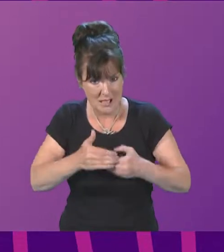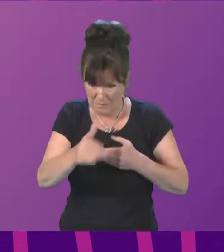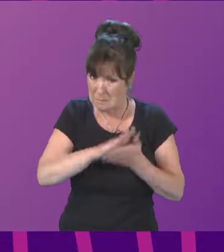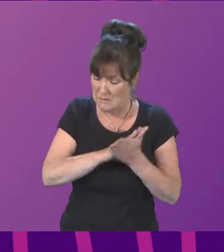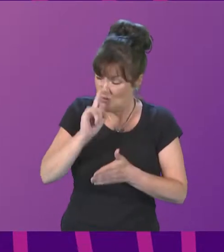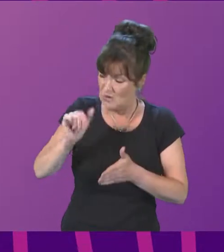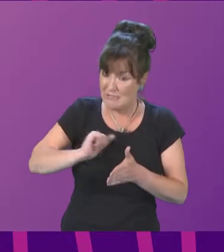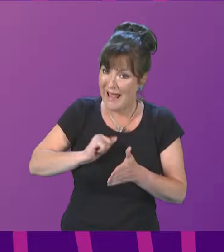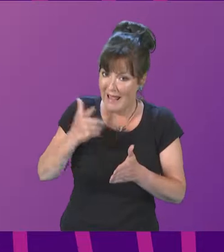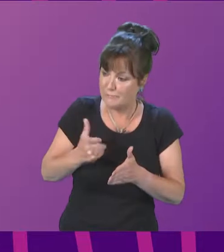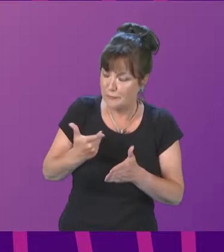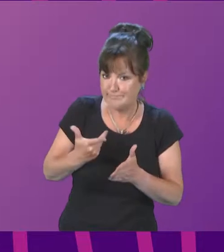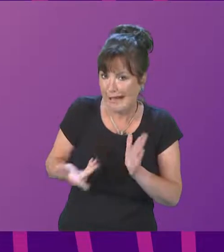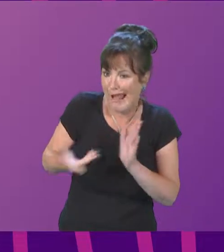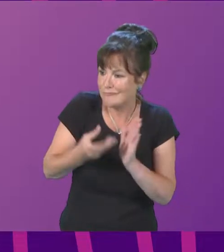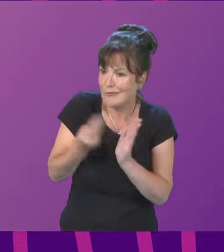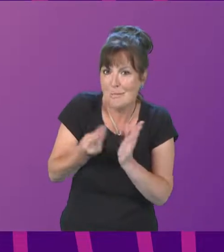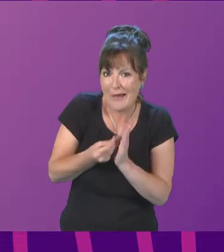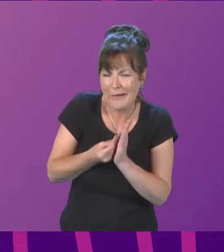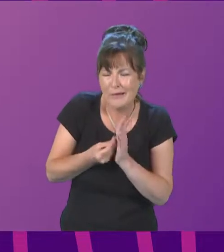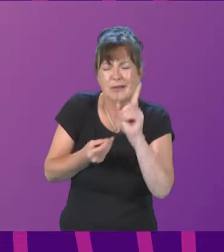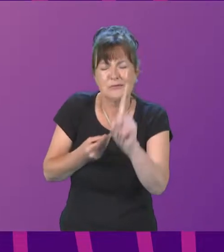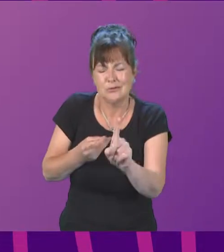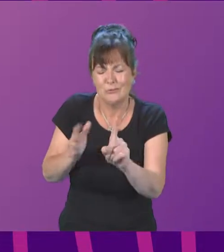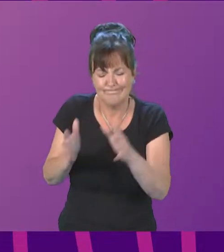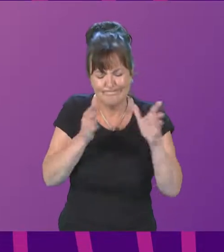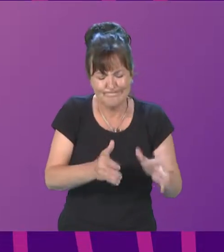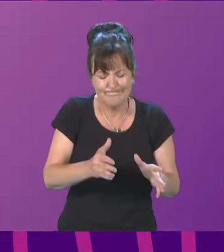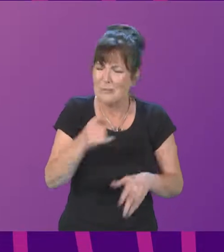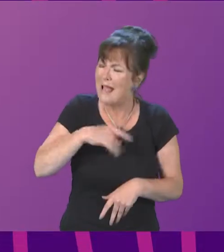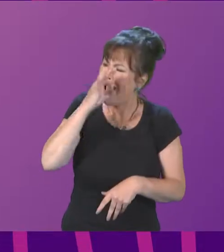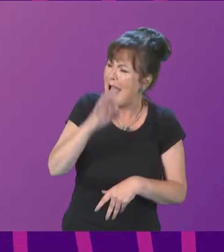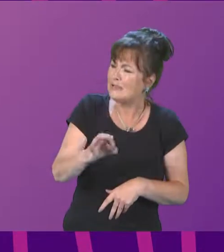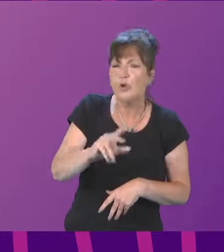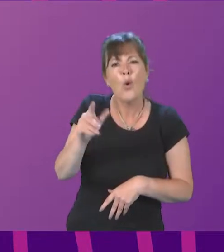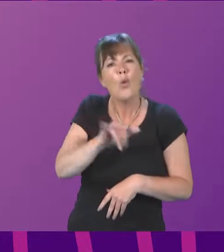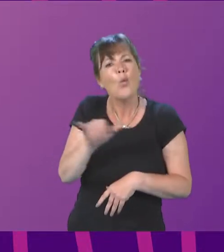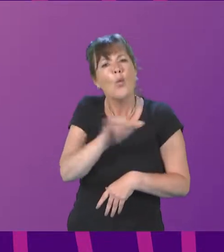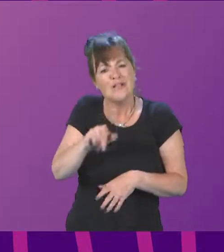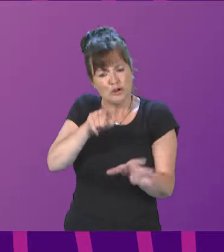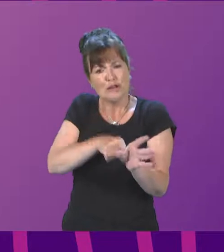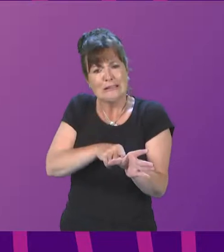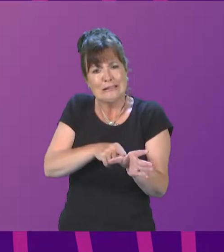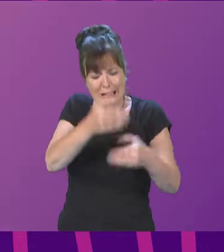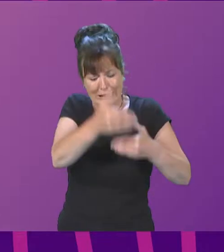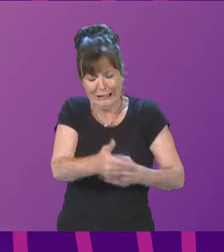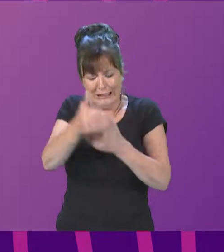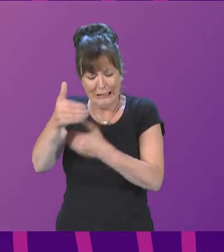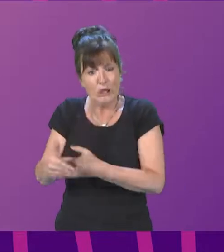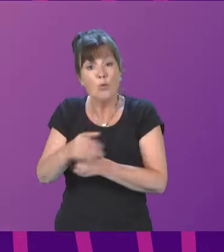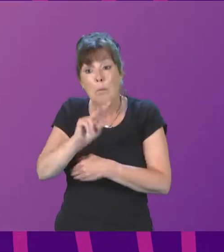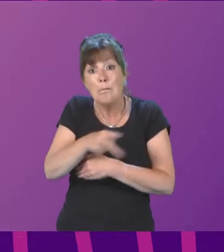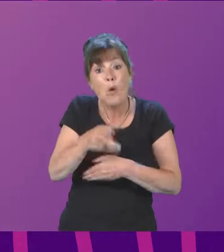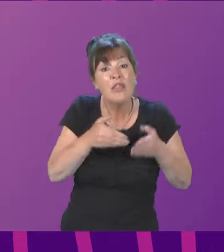Given the latest disastrous information on harbour upgrades, in what year will both ferries be operational on their planned routes?